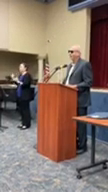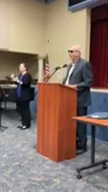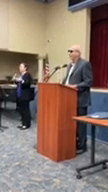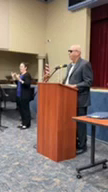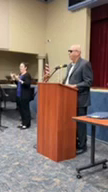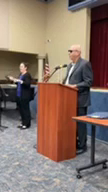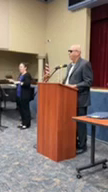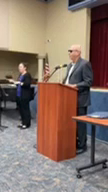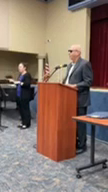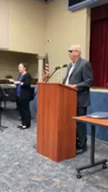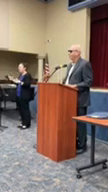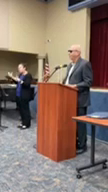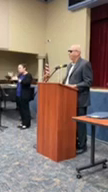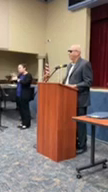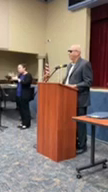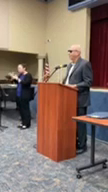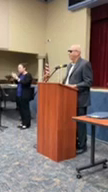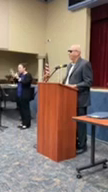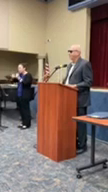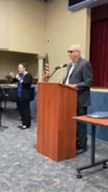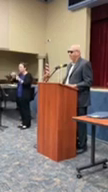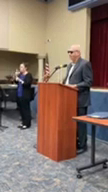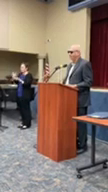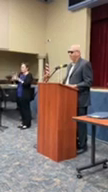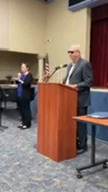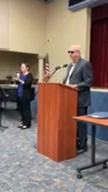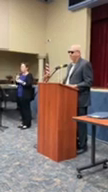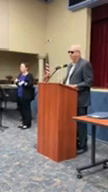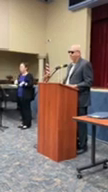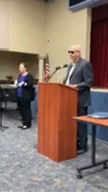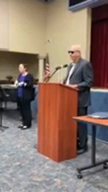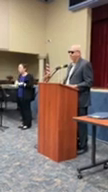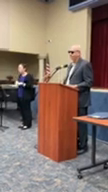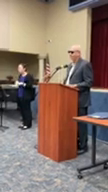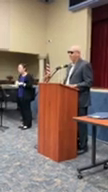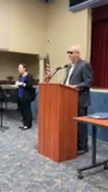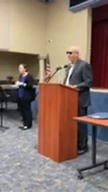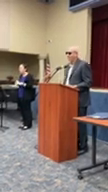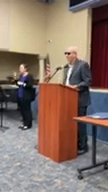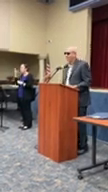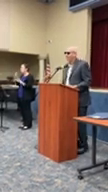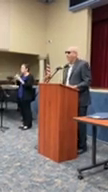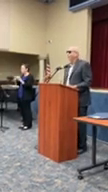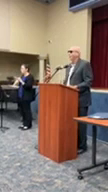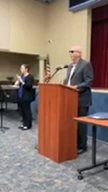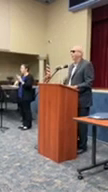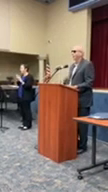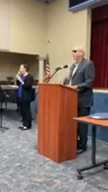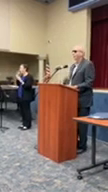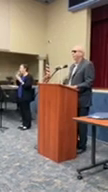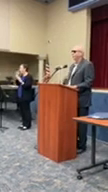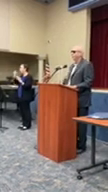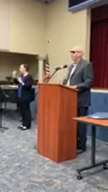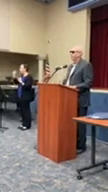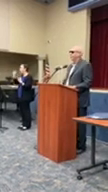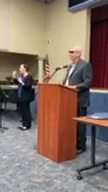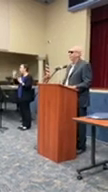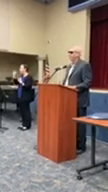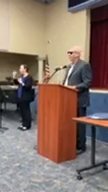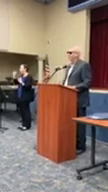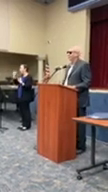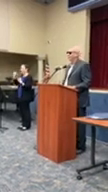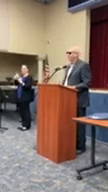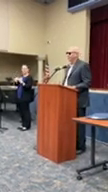so that we can share this with the deserving students today. Two students. I'm Randall Crosby, representing